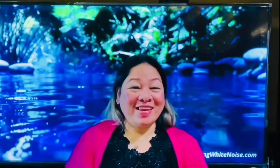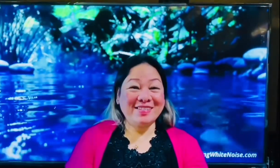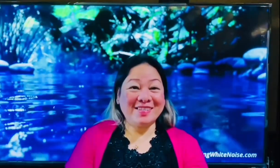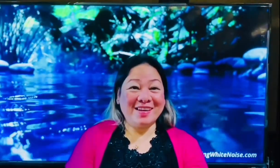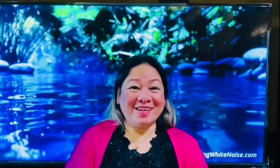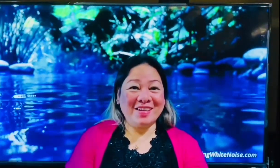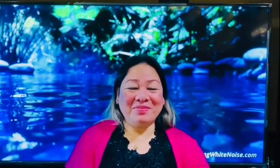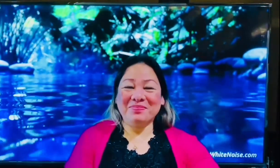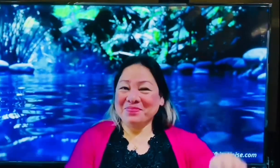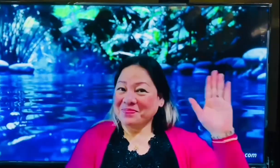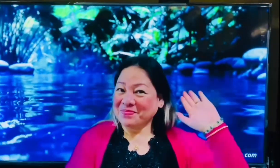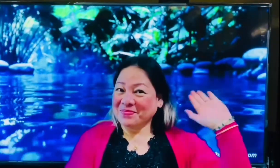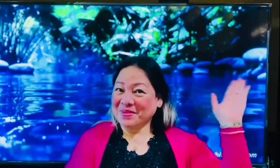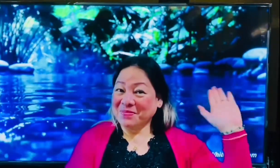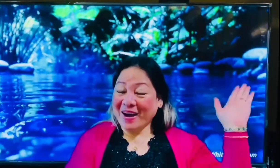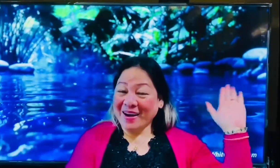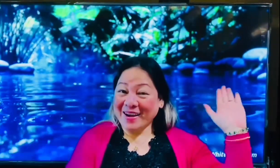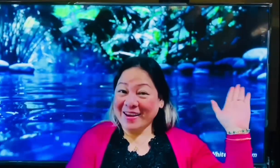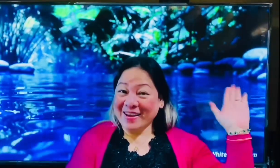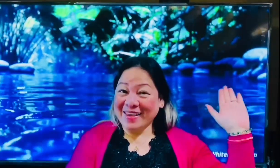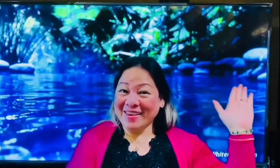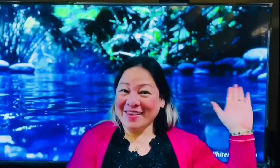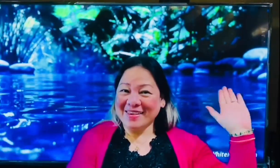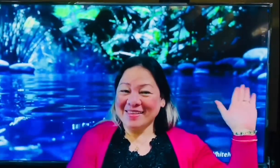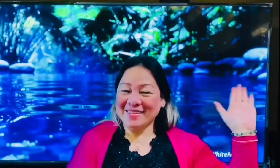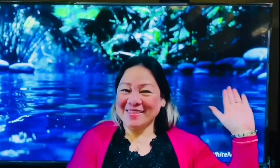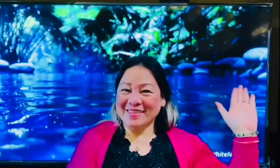bye next time. Bye!